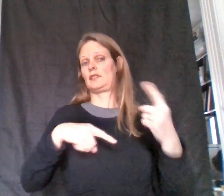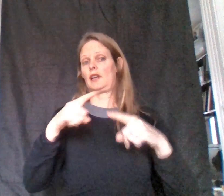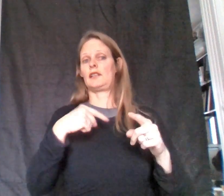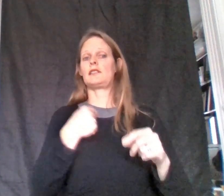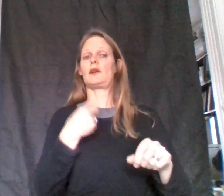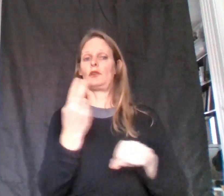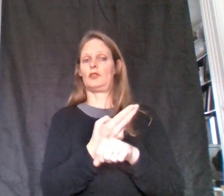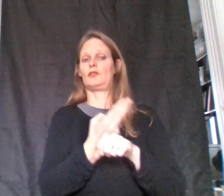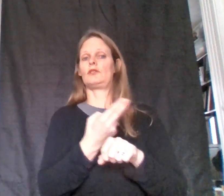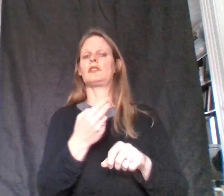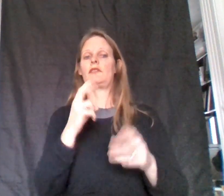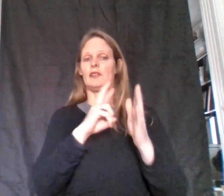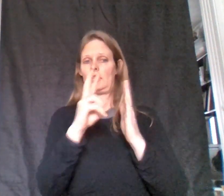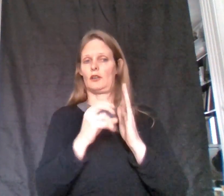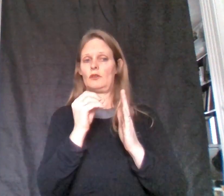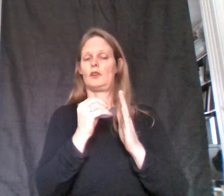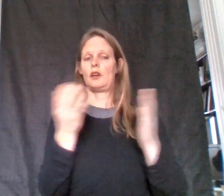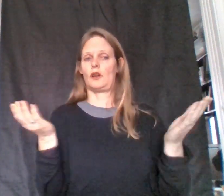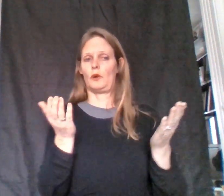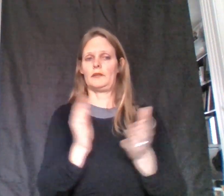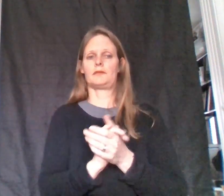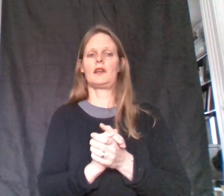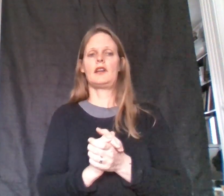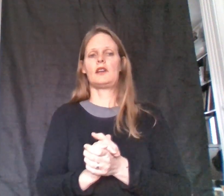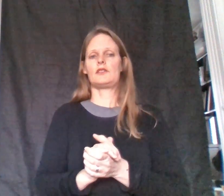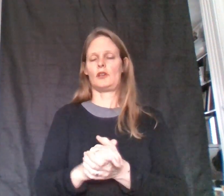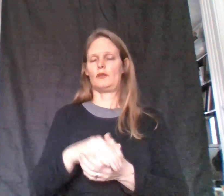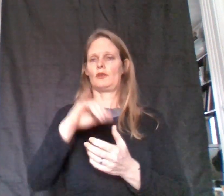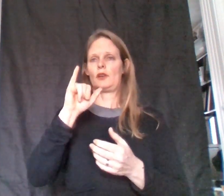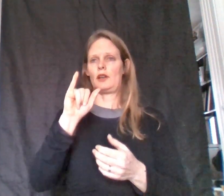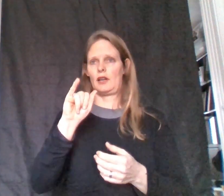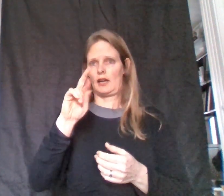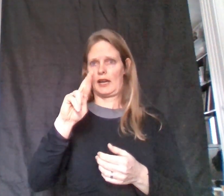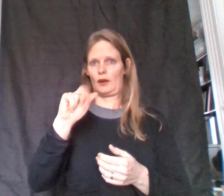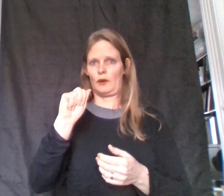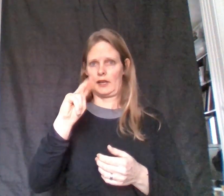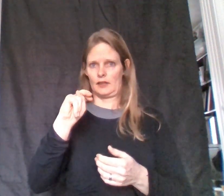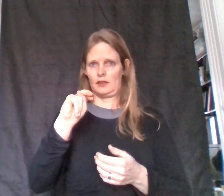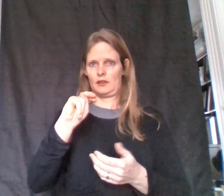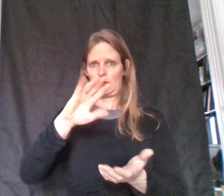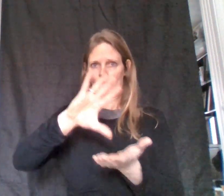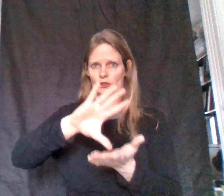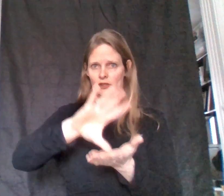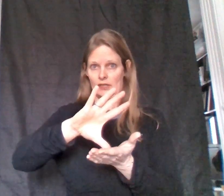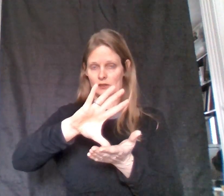signs I will use in the video are what? So for Iran, I'm going to use this